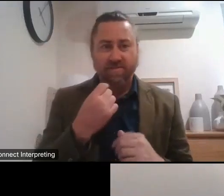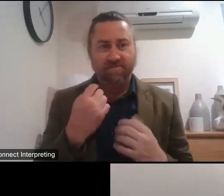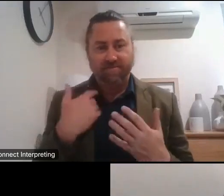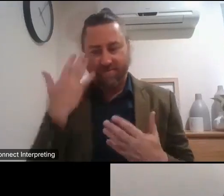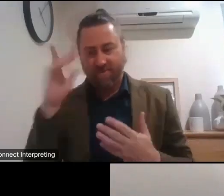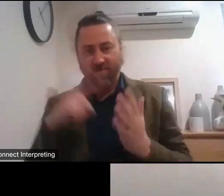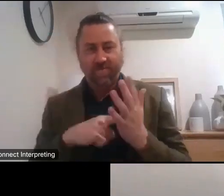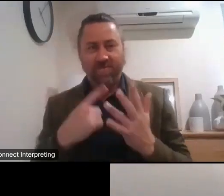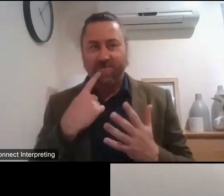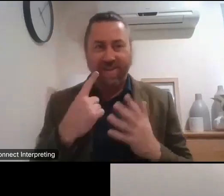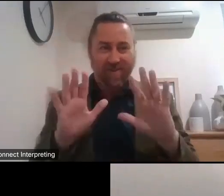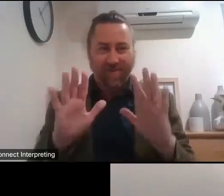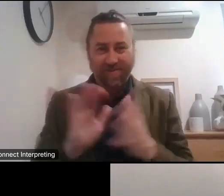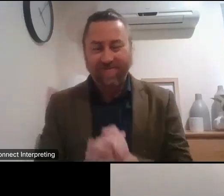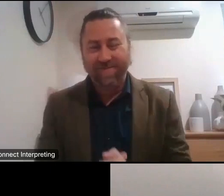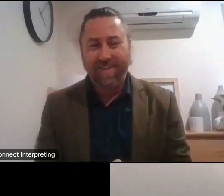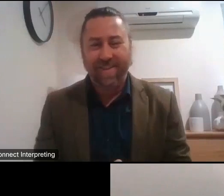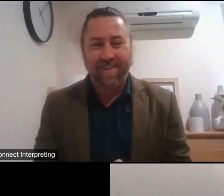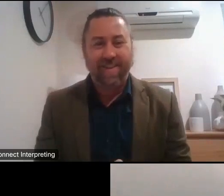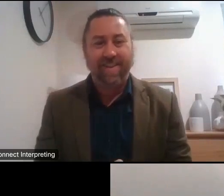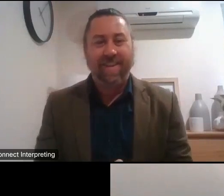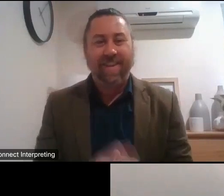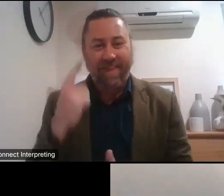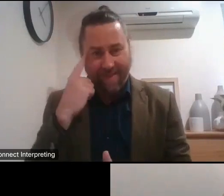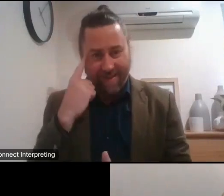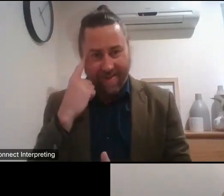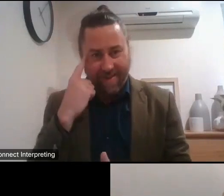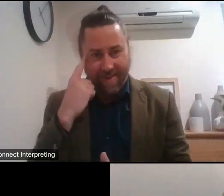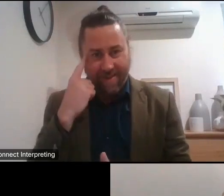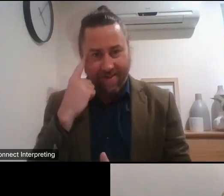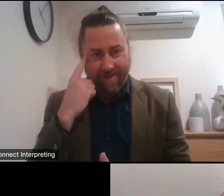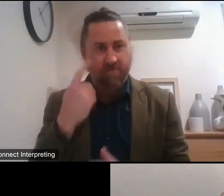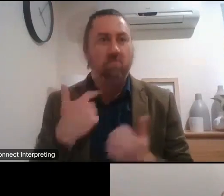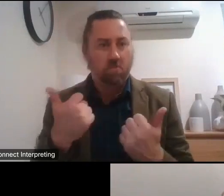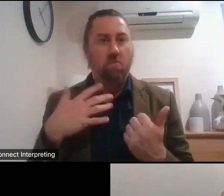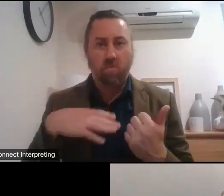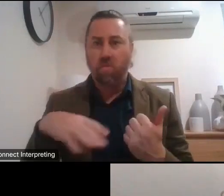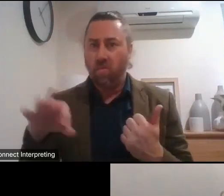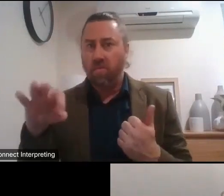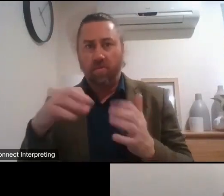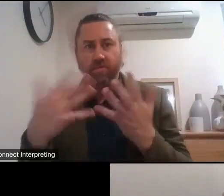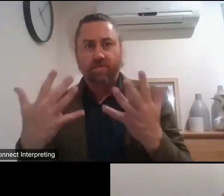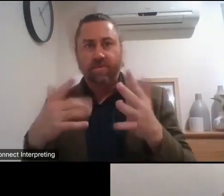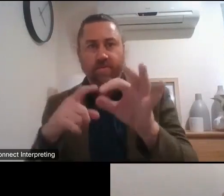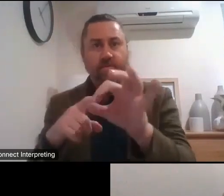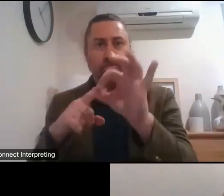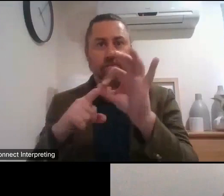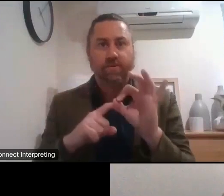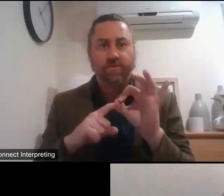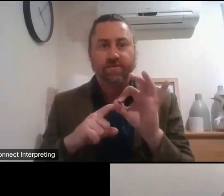aren't i um i think we will get started now with uh questions from um